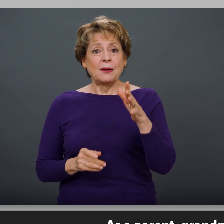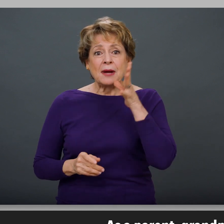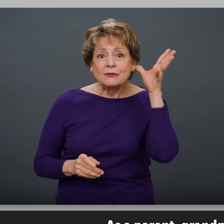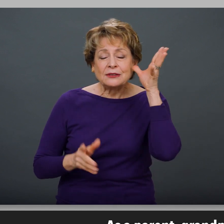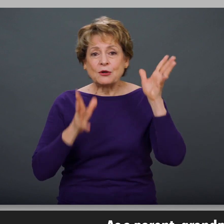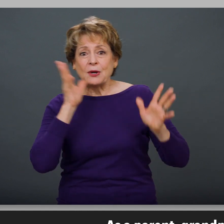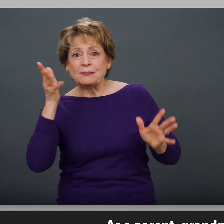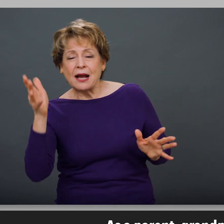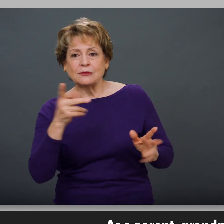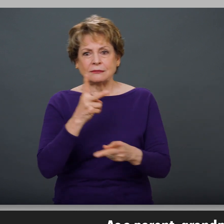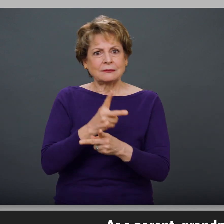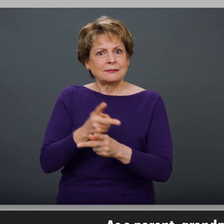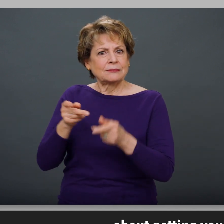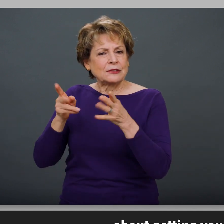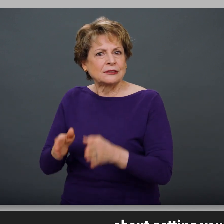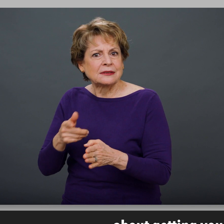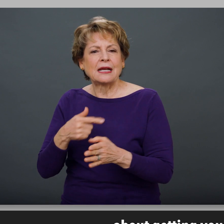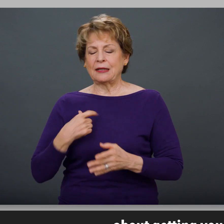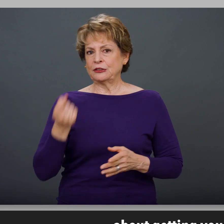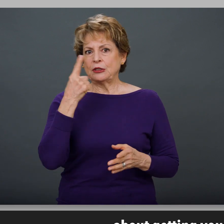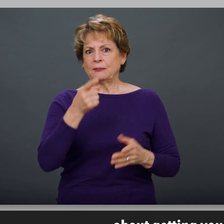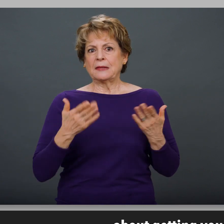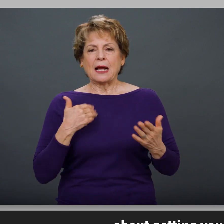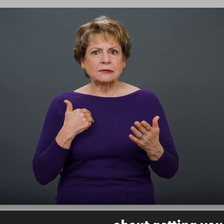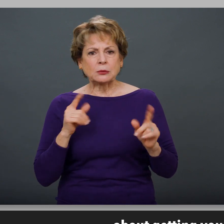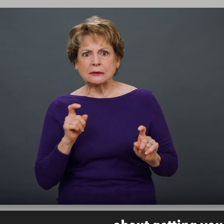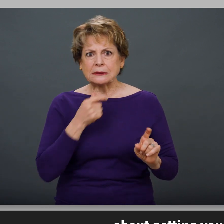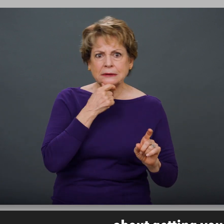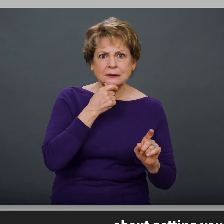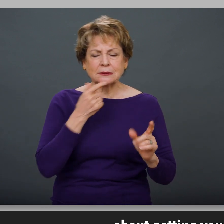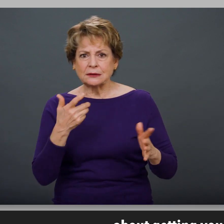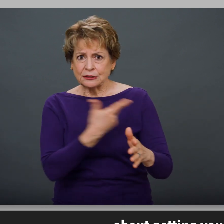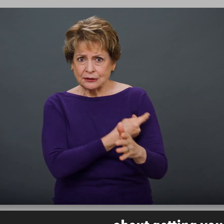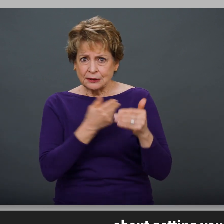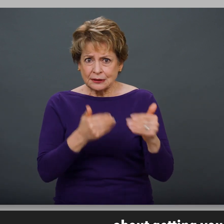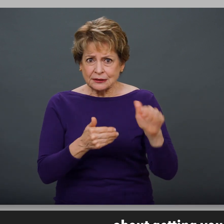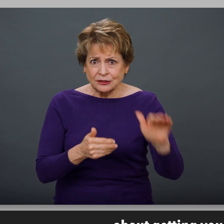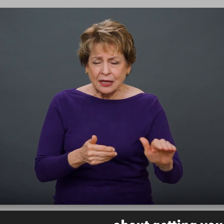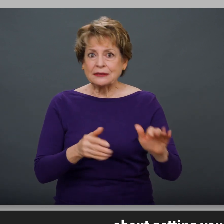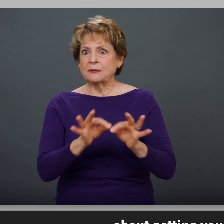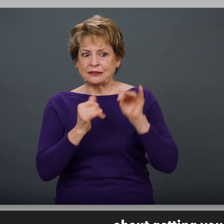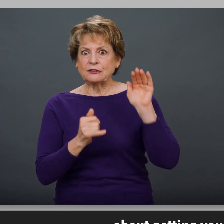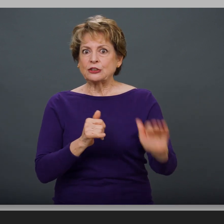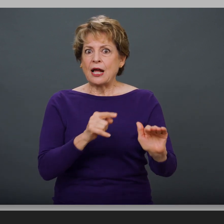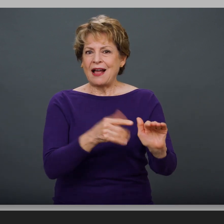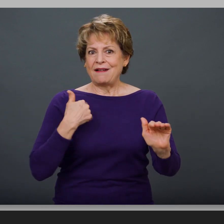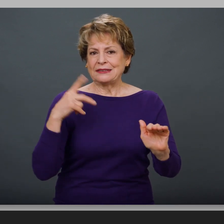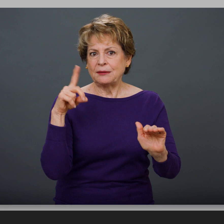I understand that you may have questions about getting your child vaccinated, especially if your child has a disability.